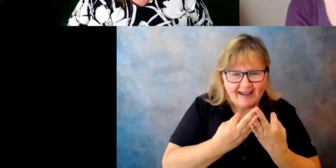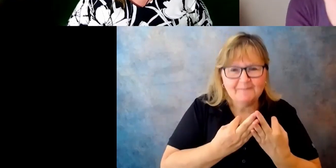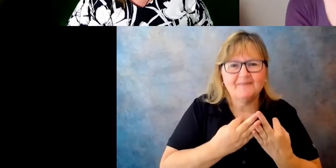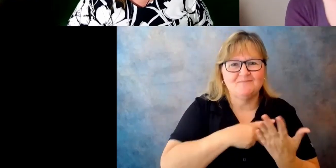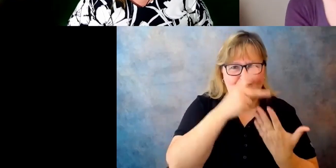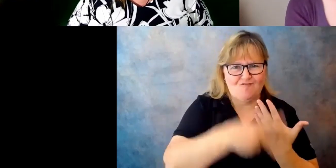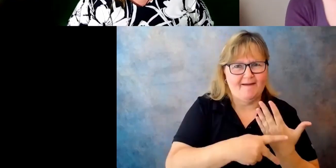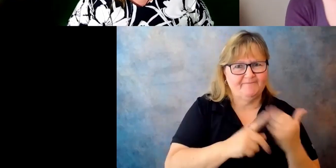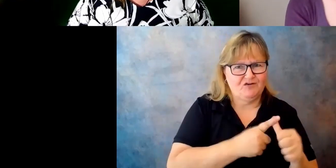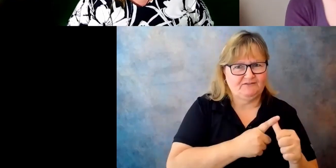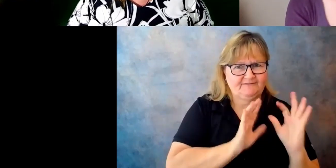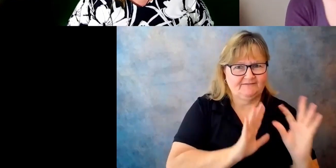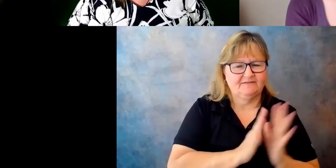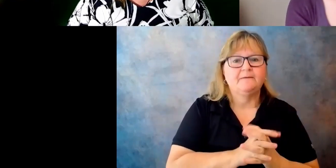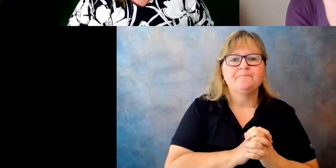um,